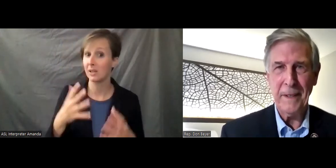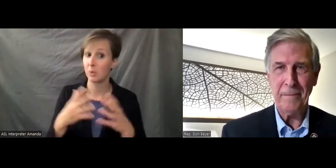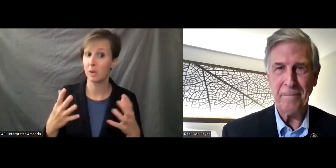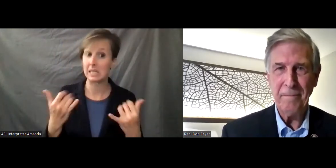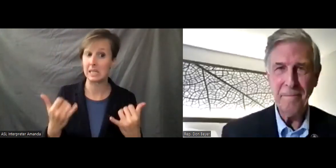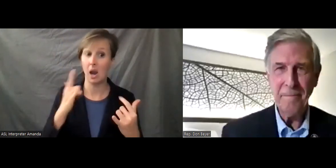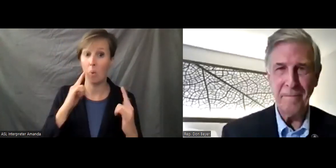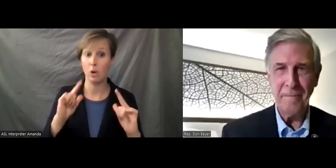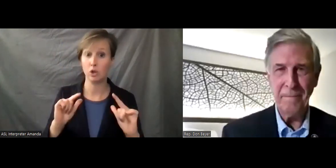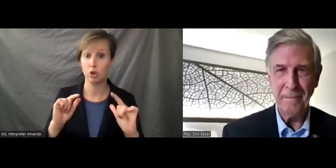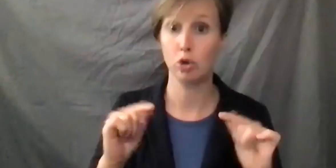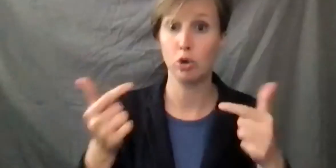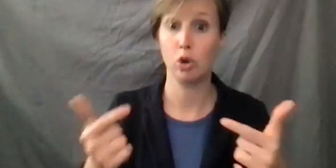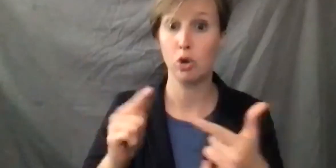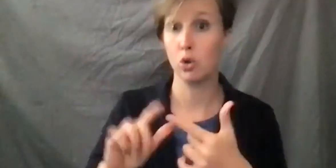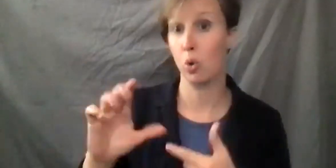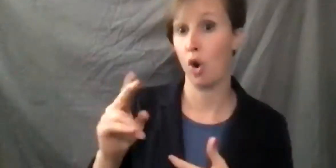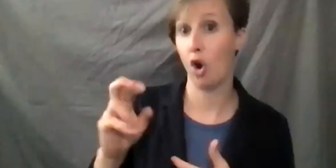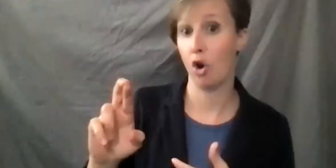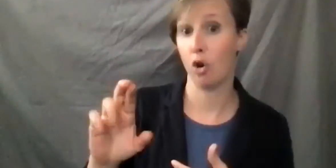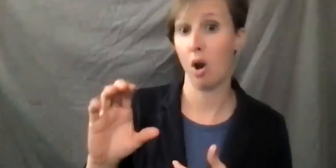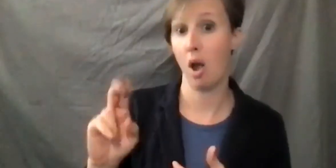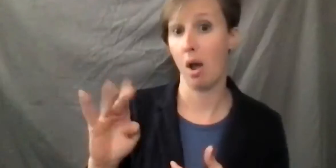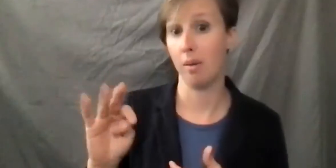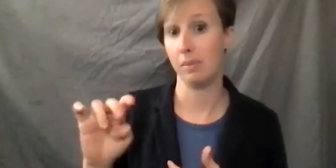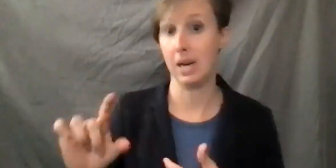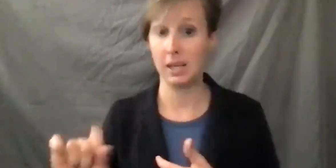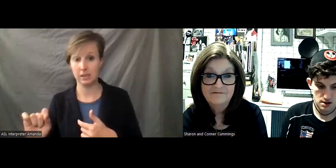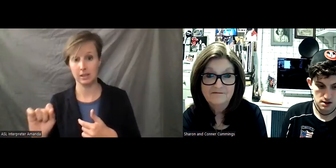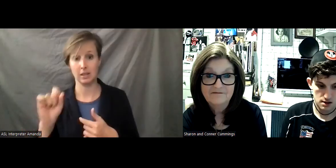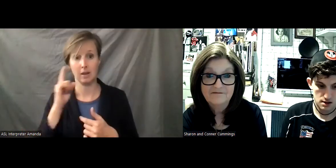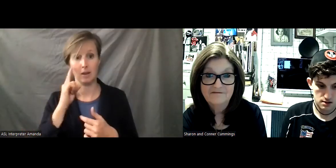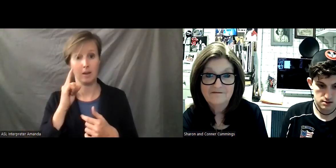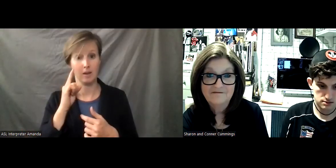the microphone back to Connor Cummings for some words here as we close.